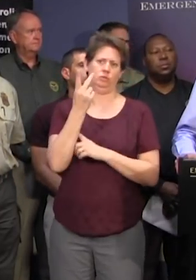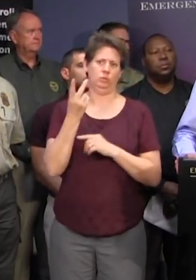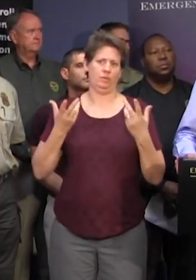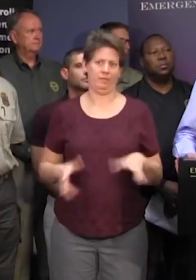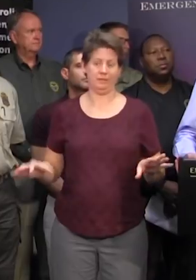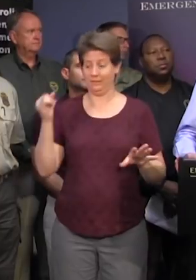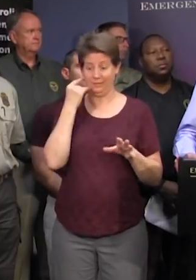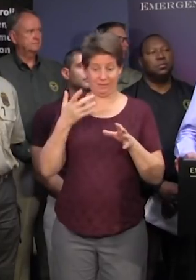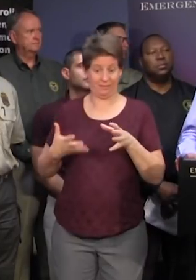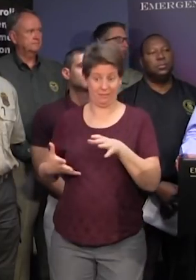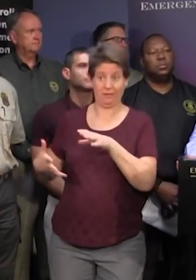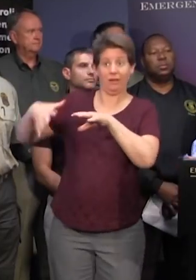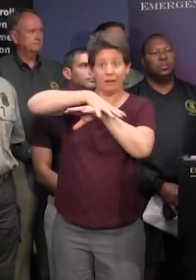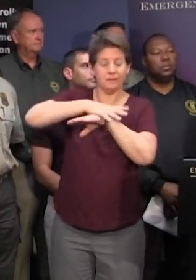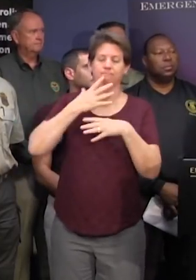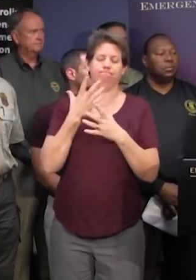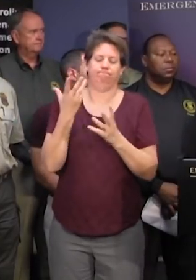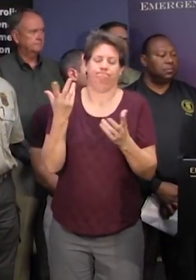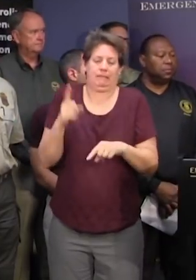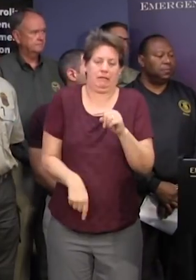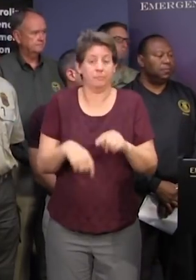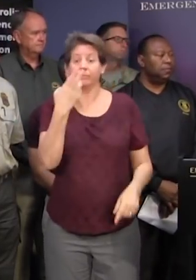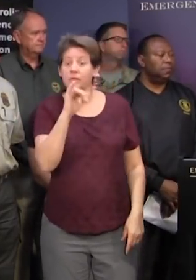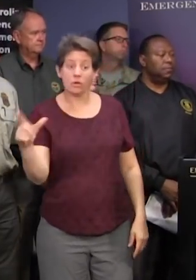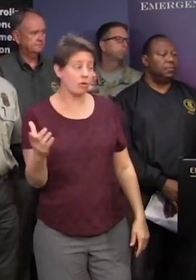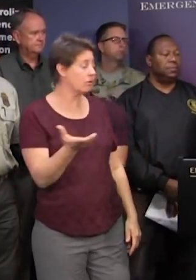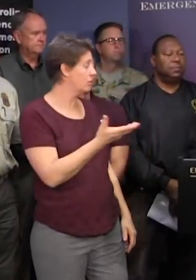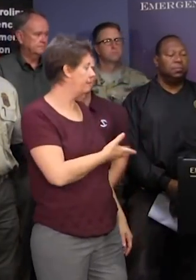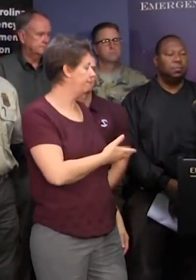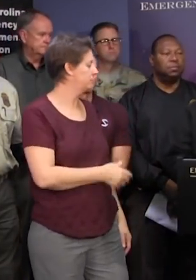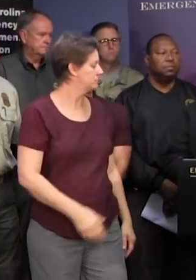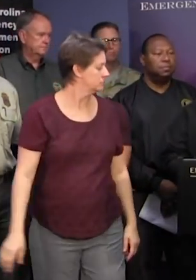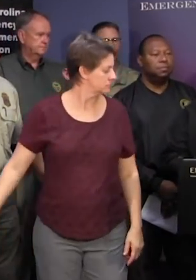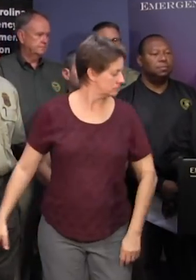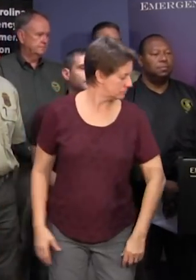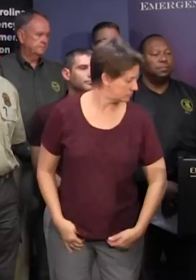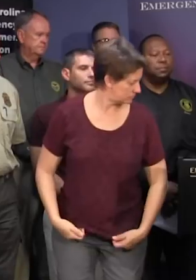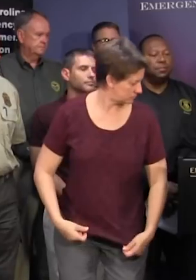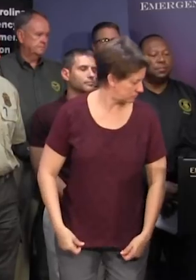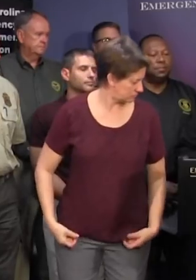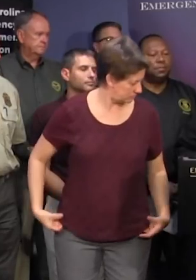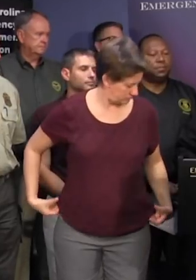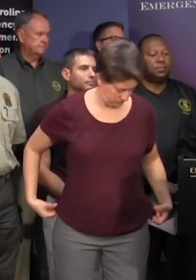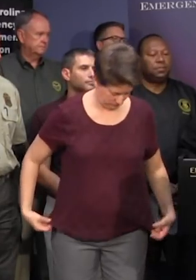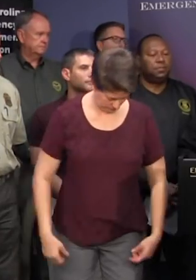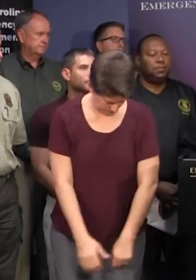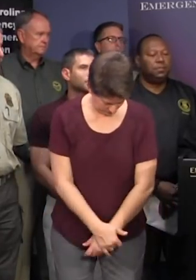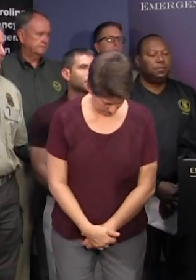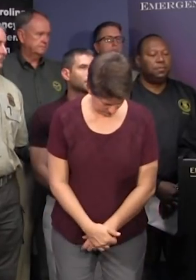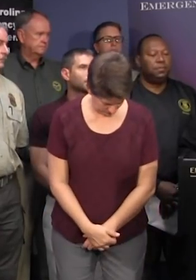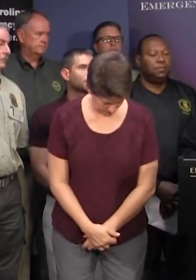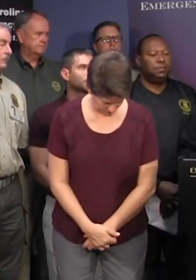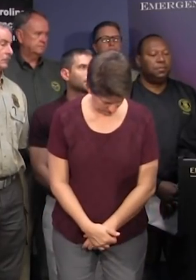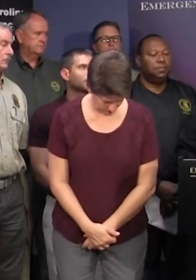and if it's over topped we may lose that road miss hall thank you governor so uh i think one of the